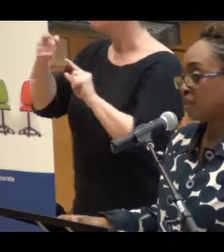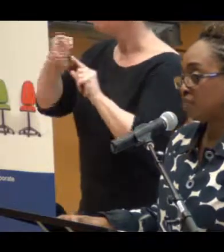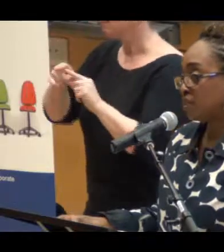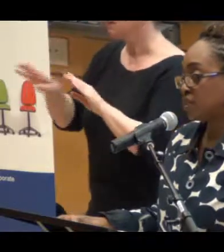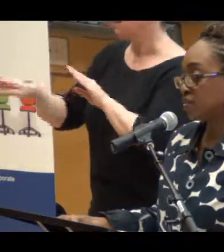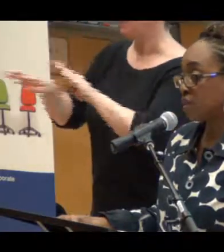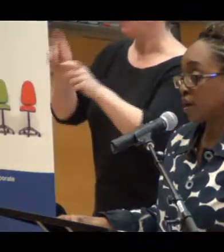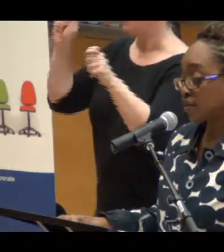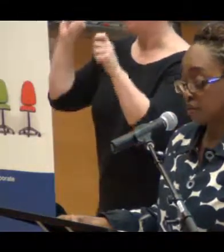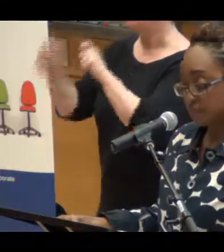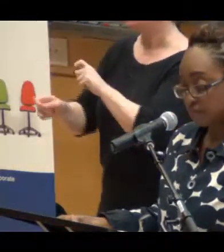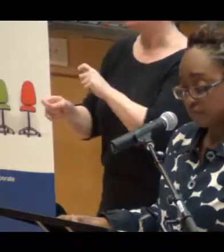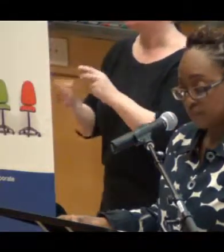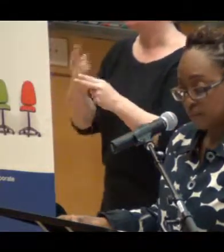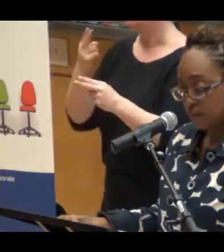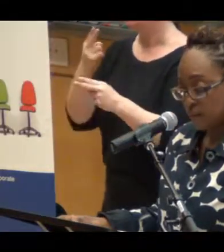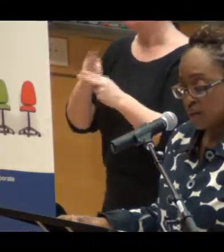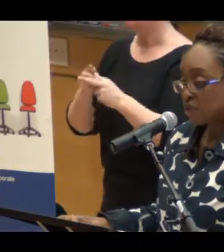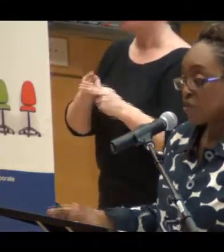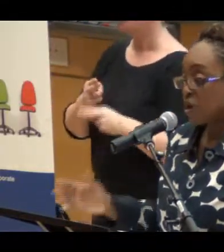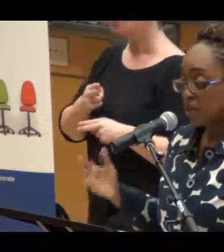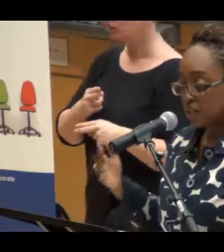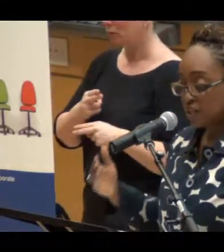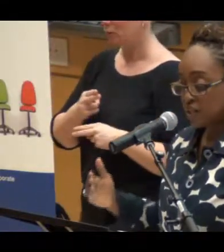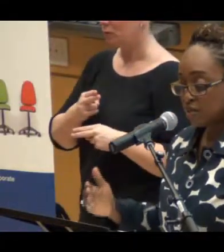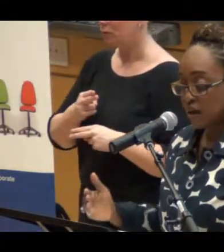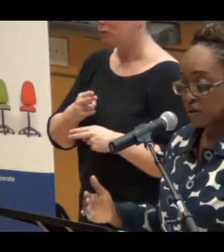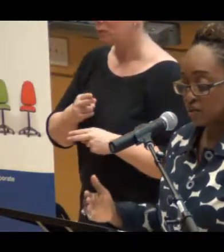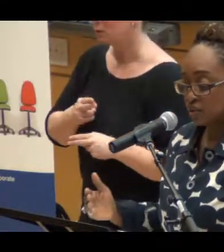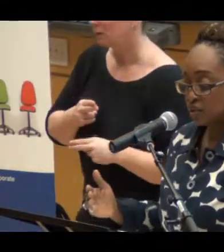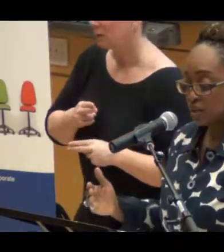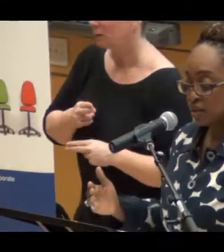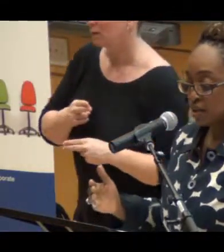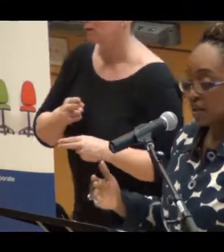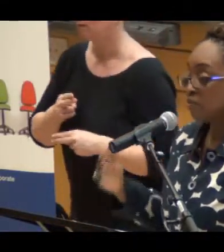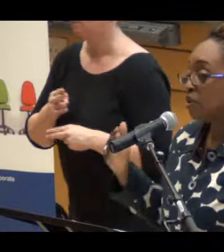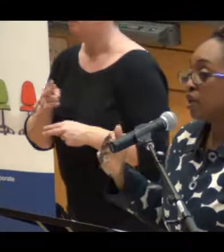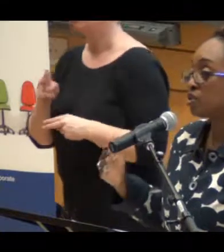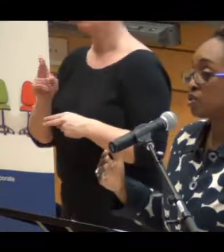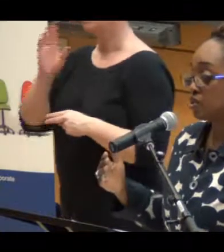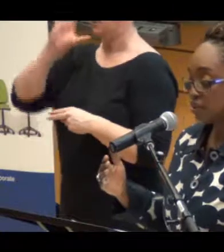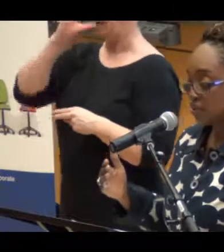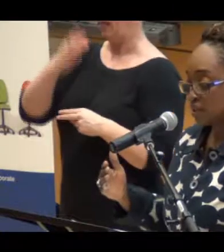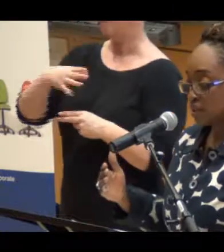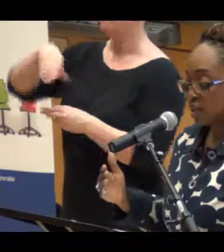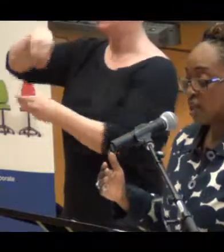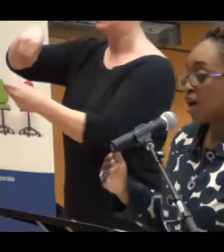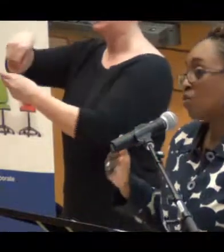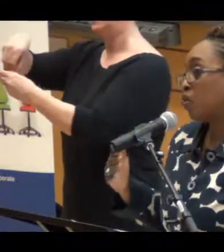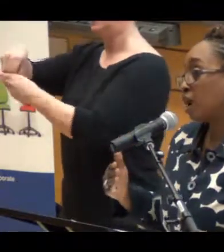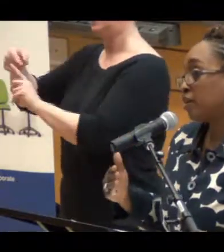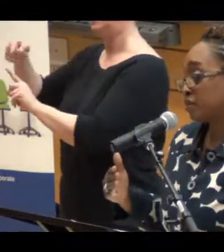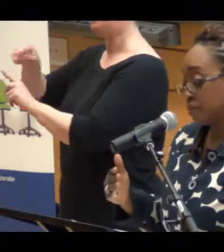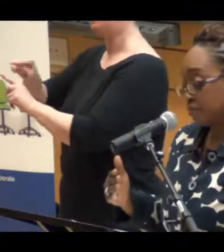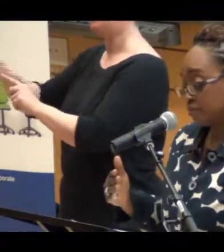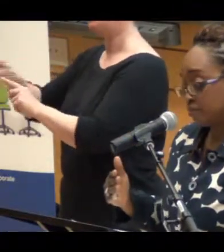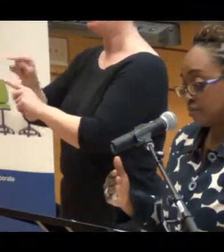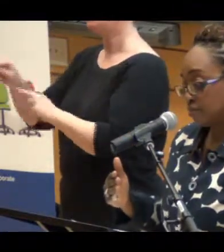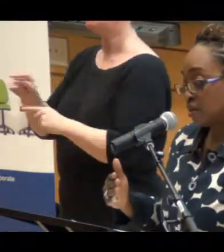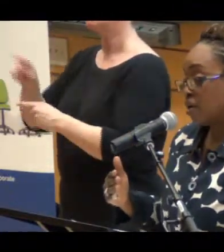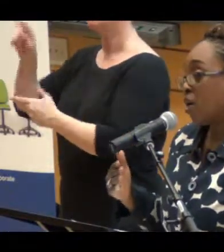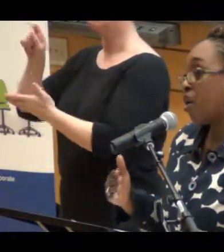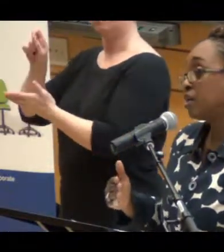called the elephant and the rider. So, I want you to think about and picture a rider